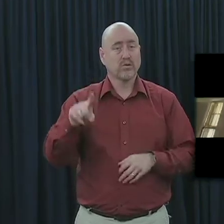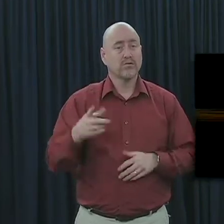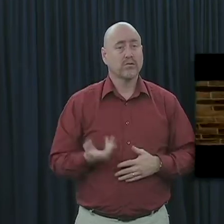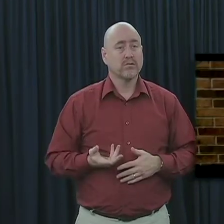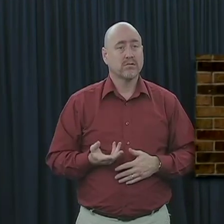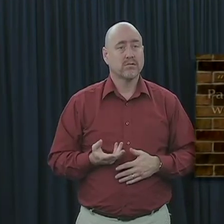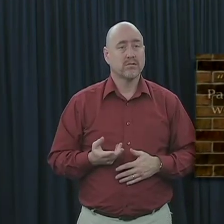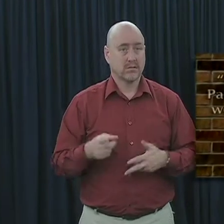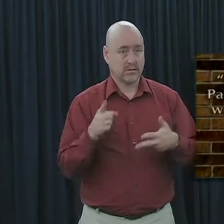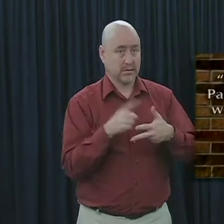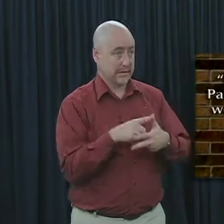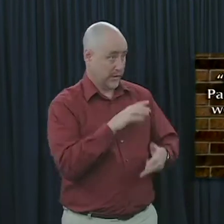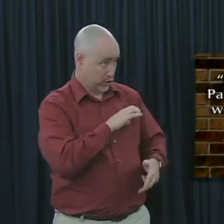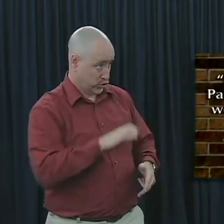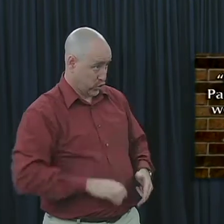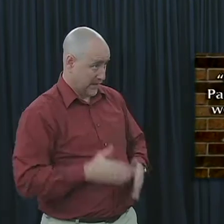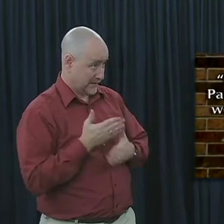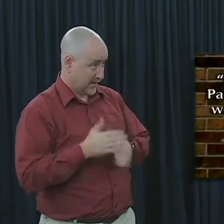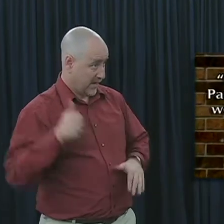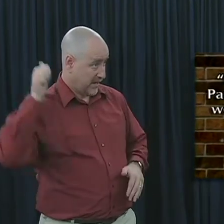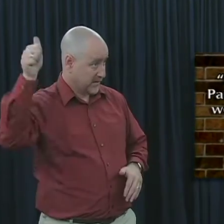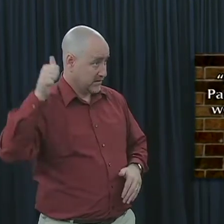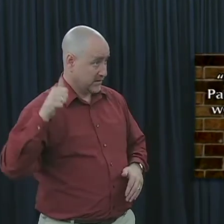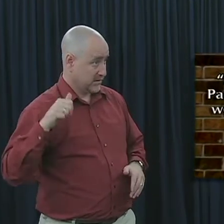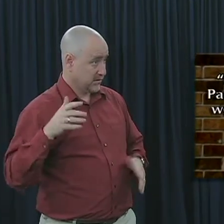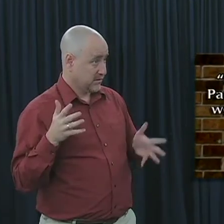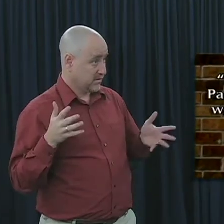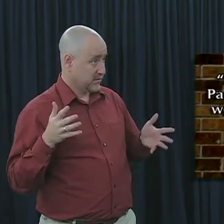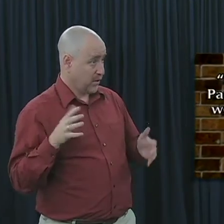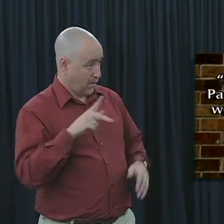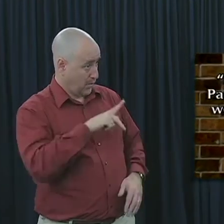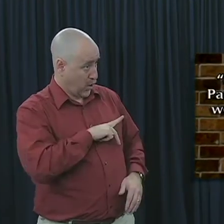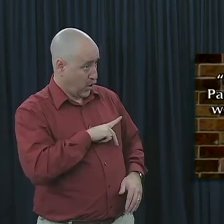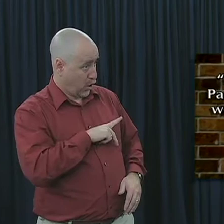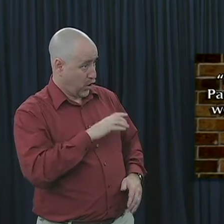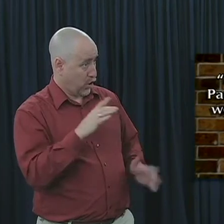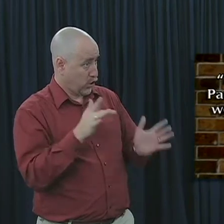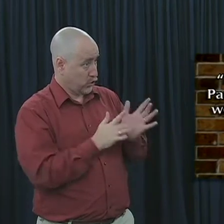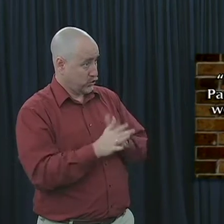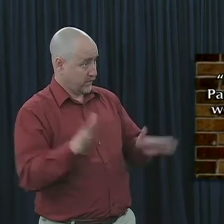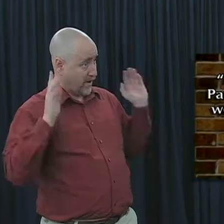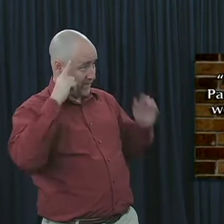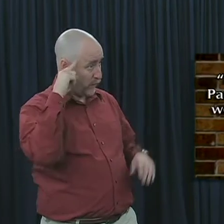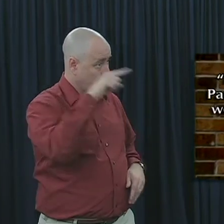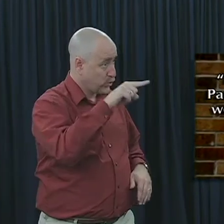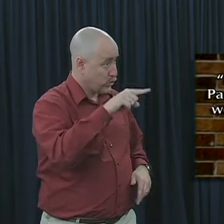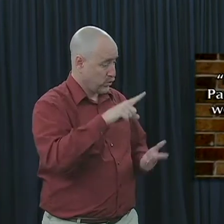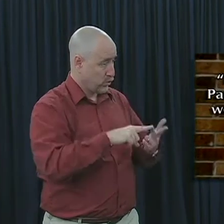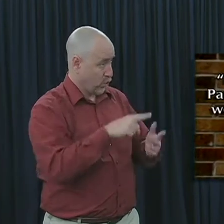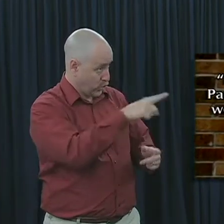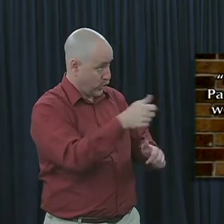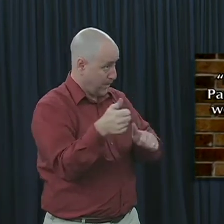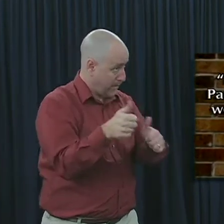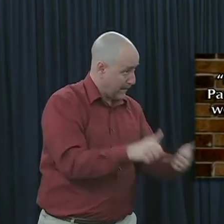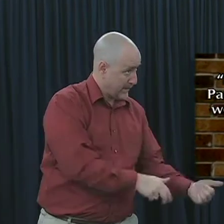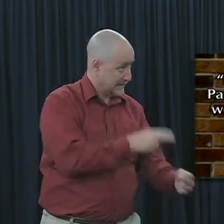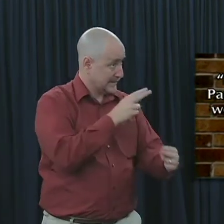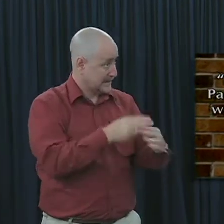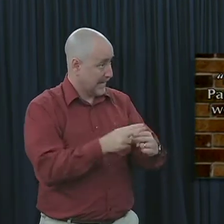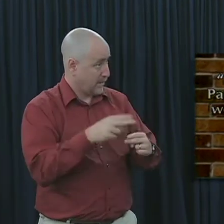questions. Is Christ divided? Was Paul crucified for you? Or were you baptized in the